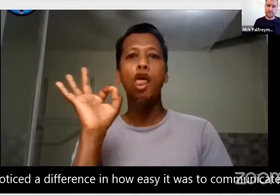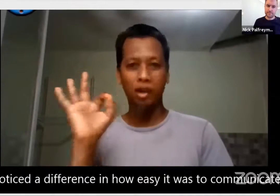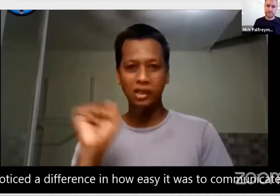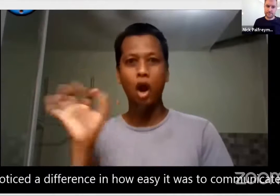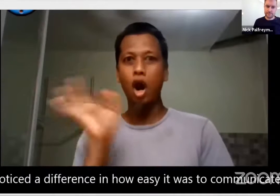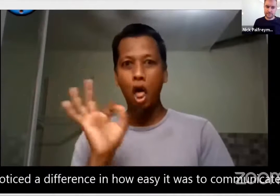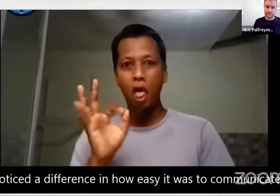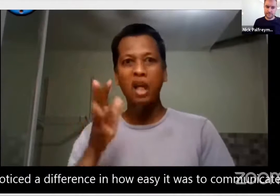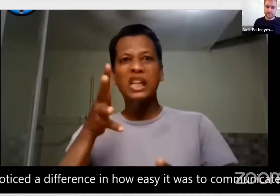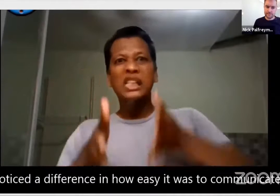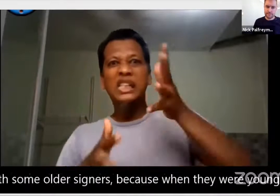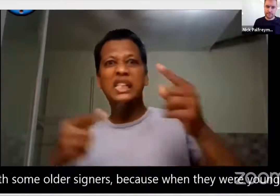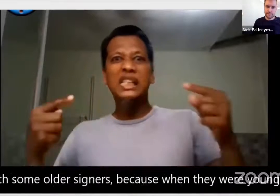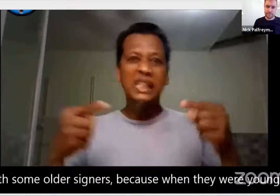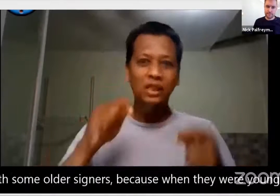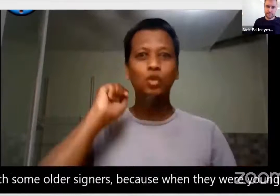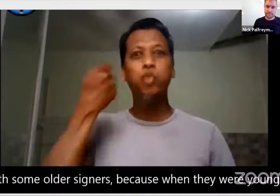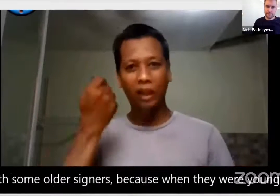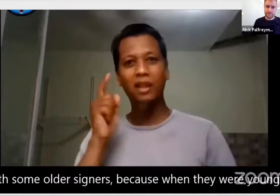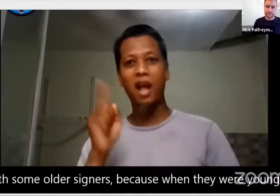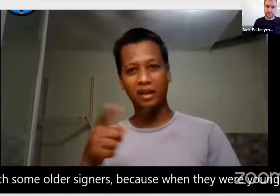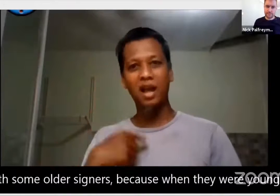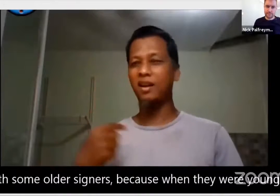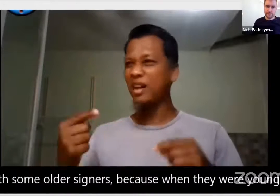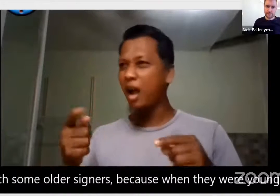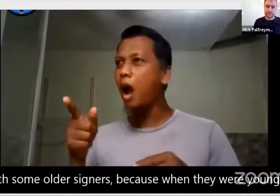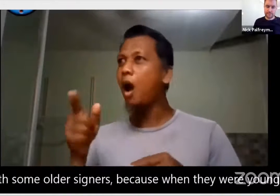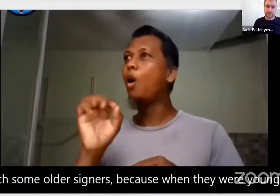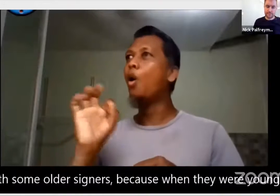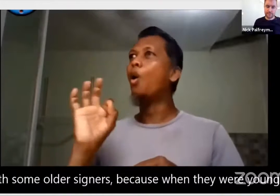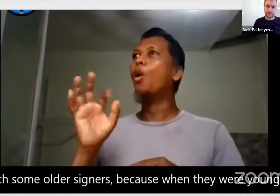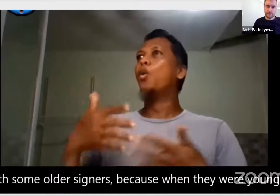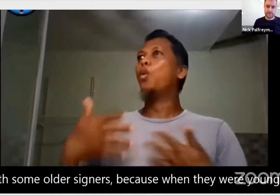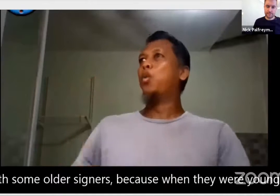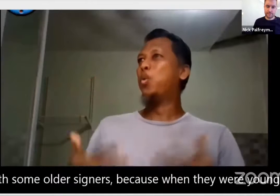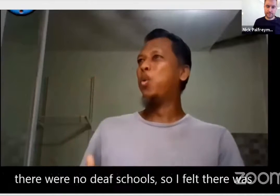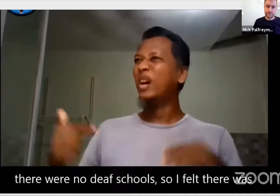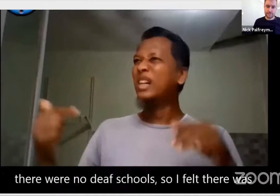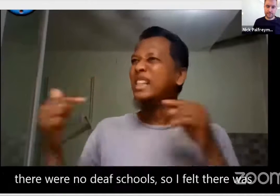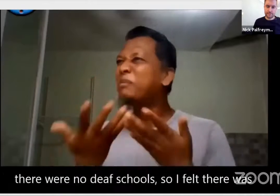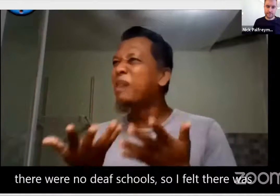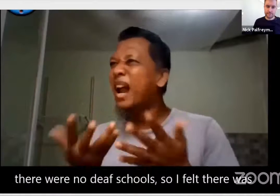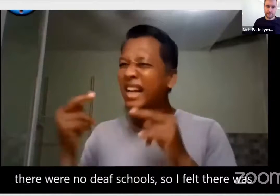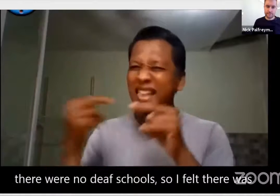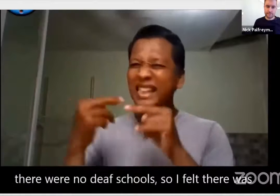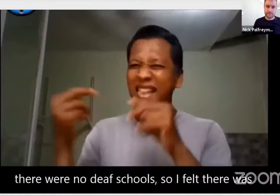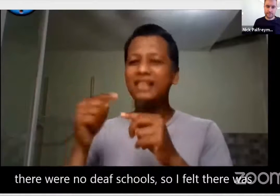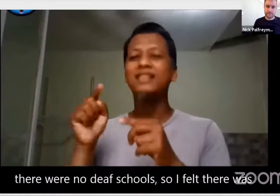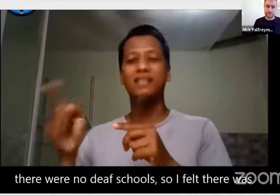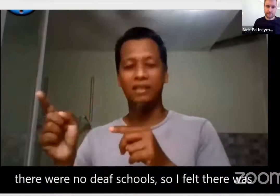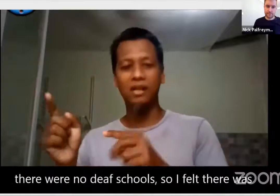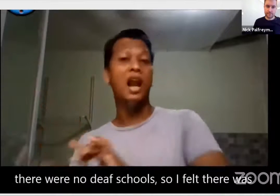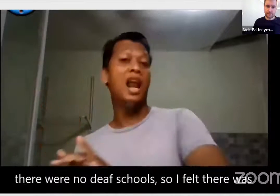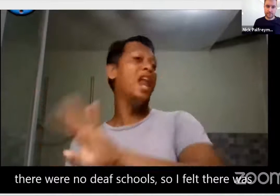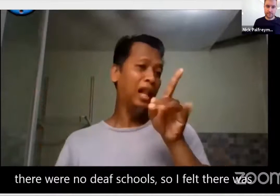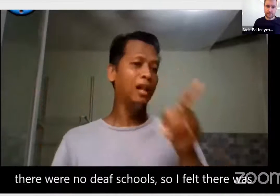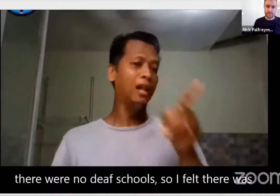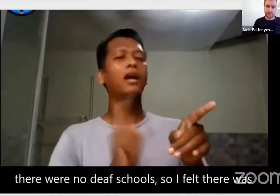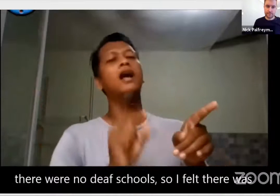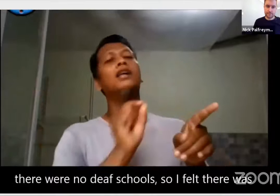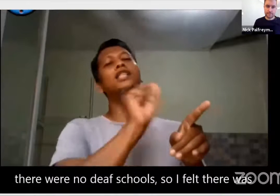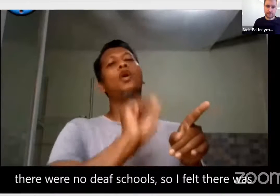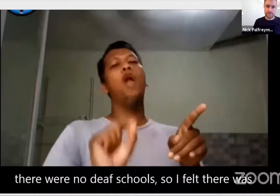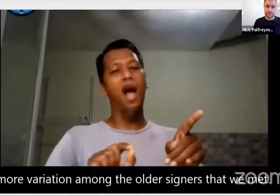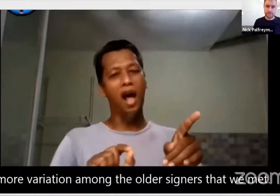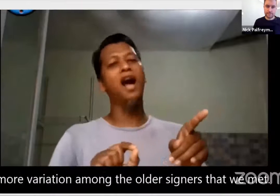noticed the difference in how easy it was to communicate with some older signers. Because when they were young, there were no deaf